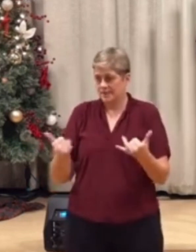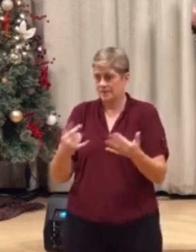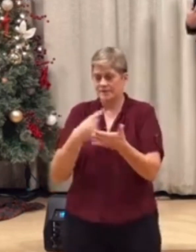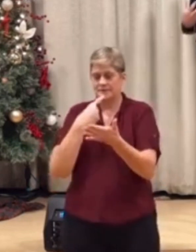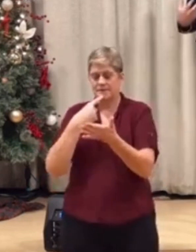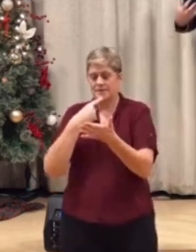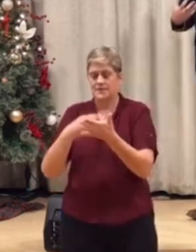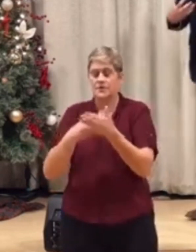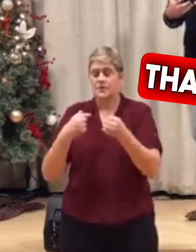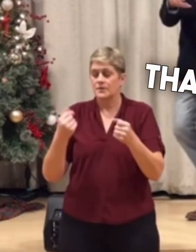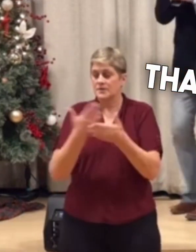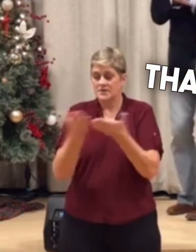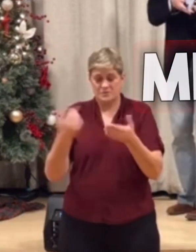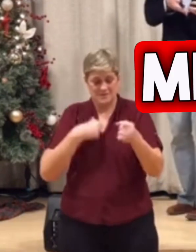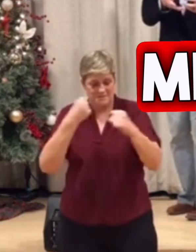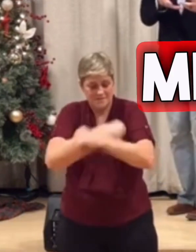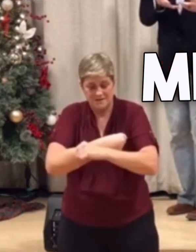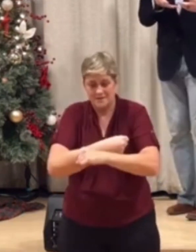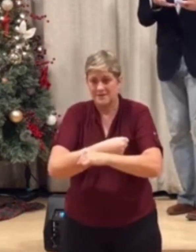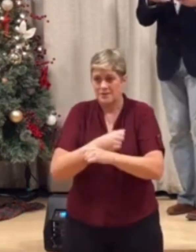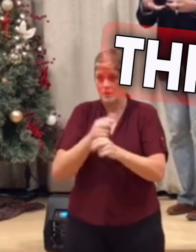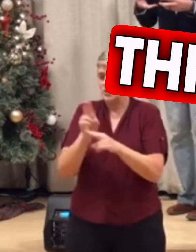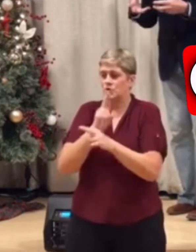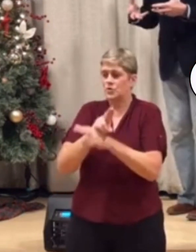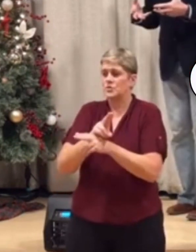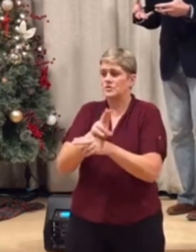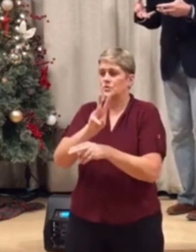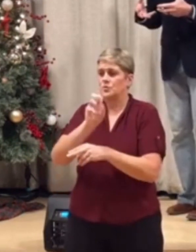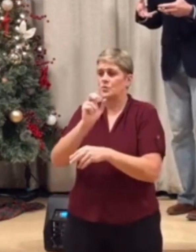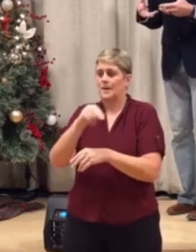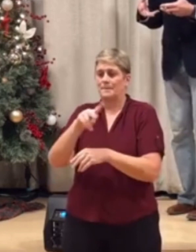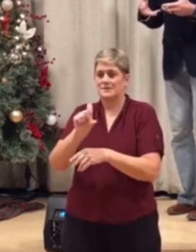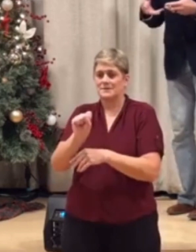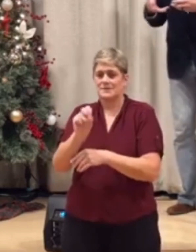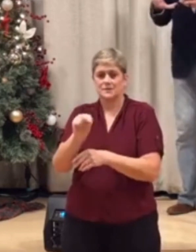theos. That they are mighty through God.